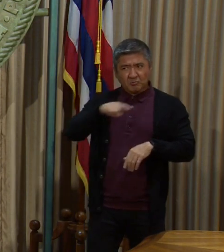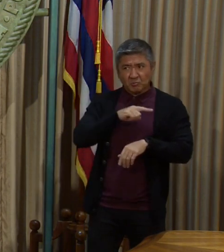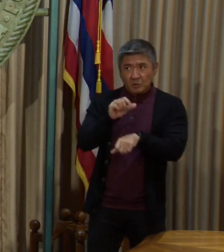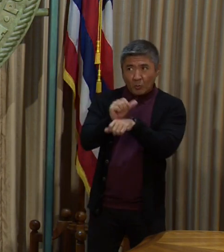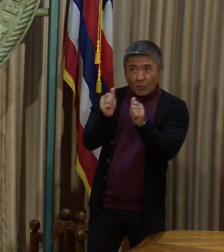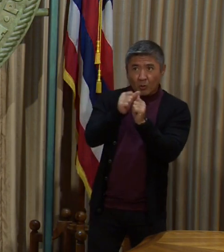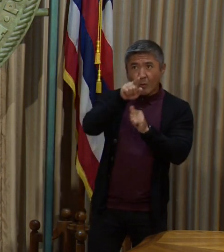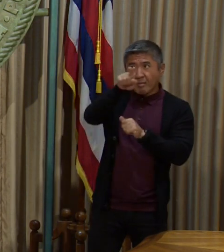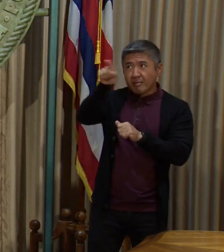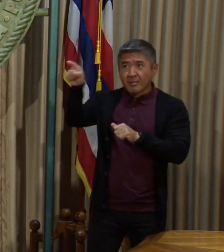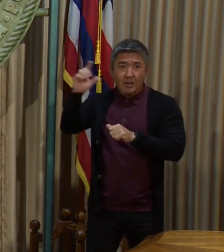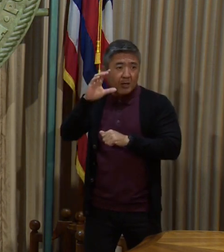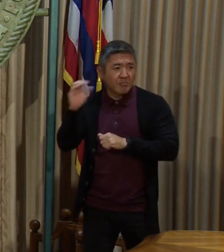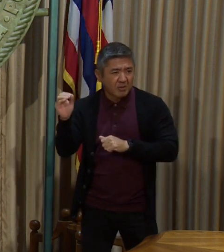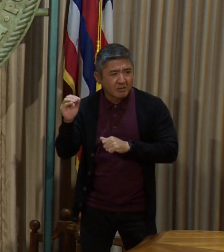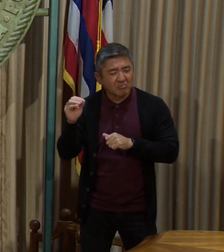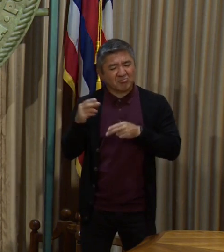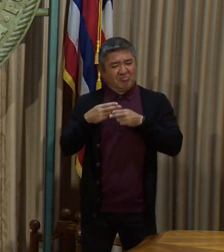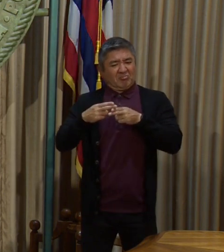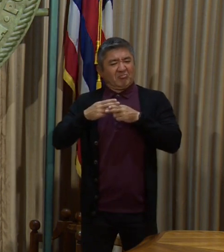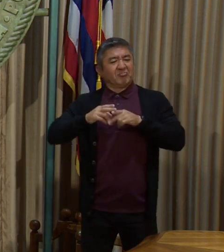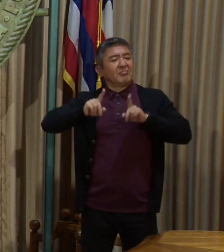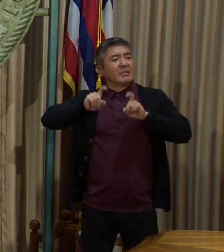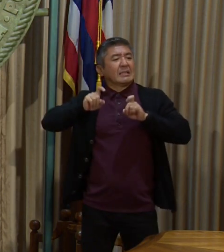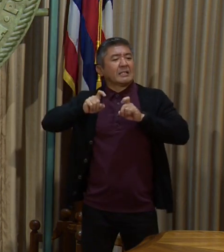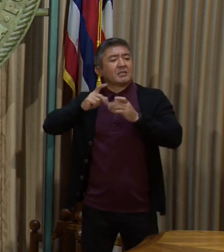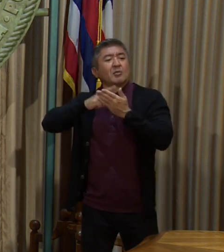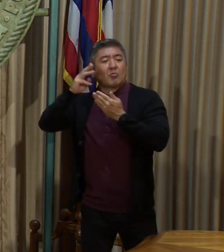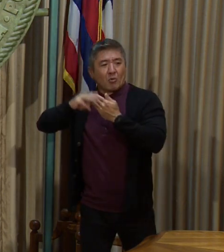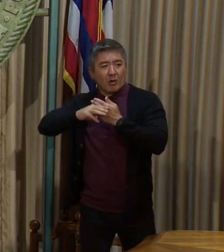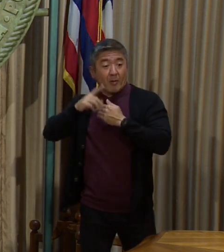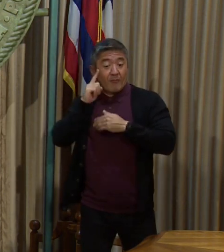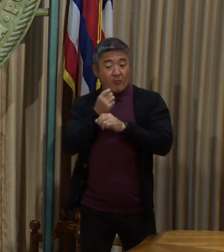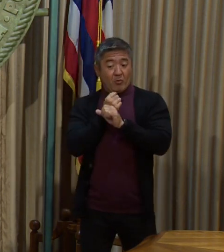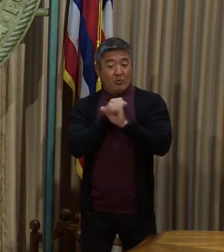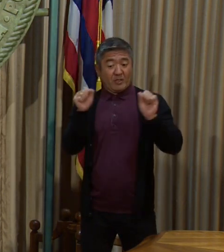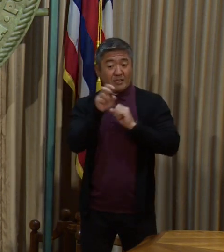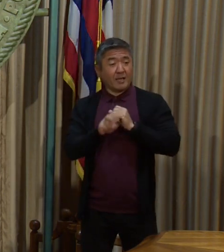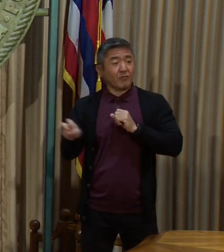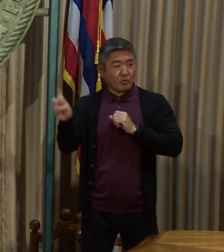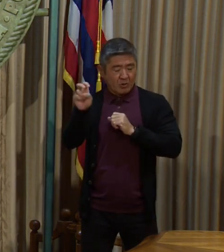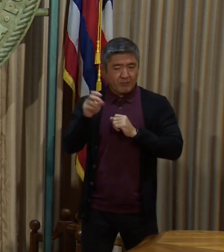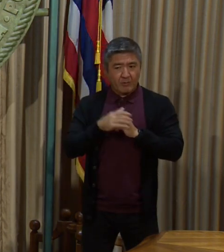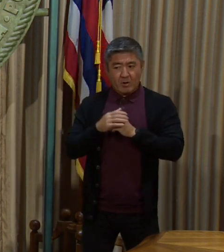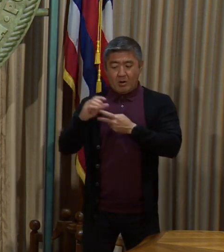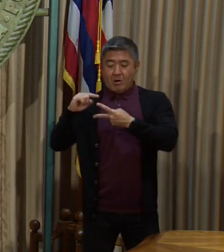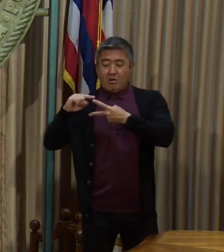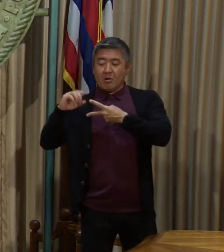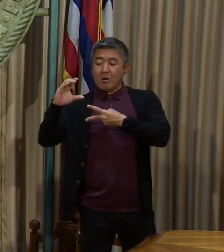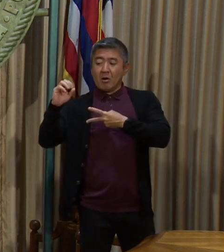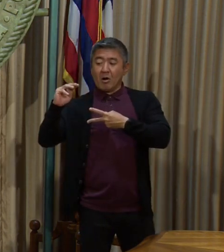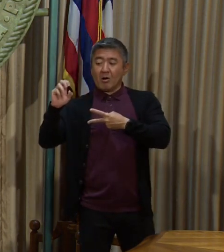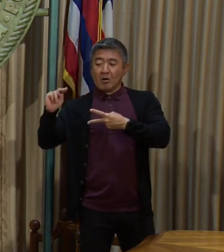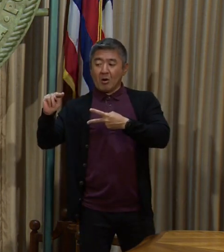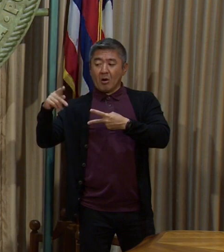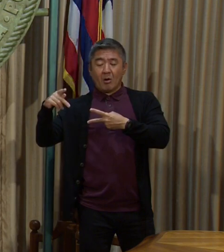part of the pilot for the Safe Travels program, Common Pass and Clear, and